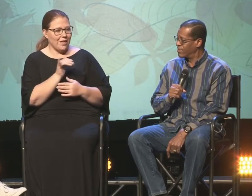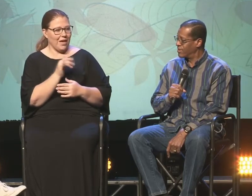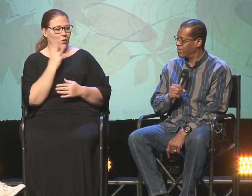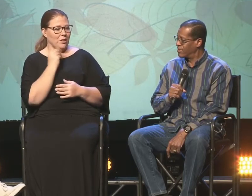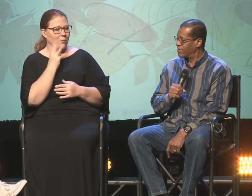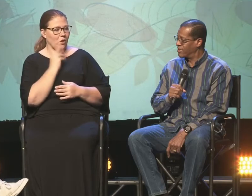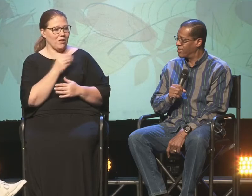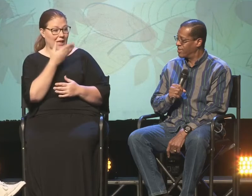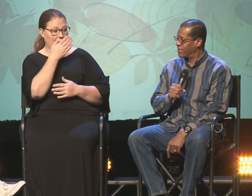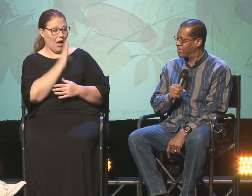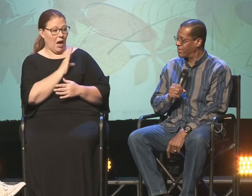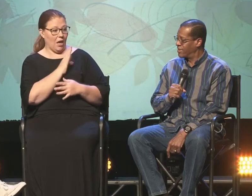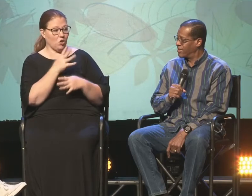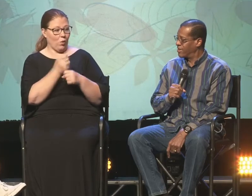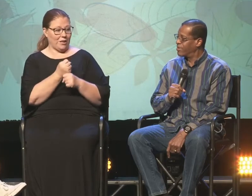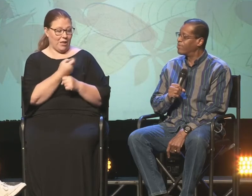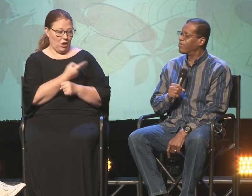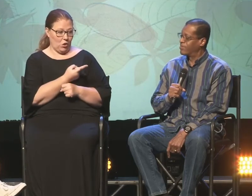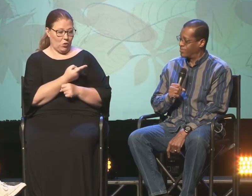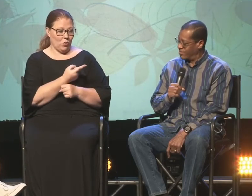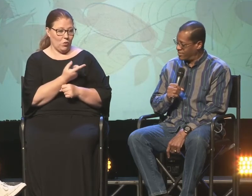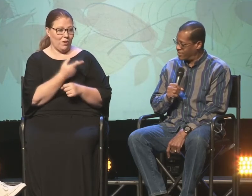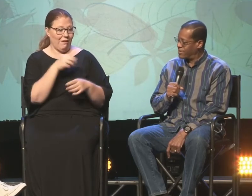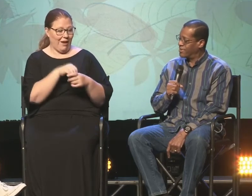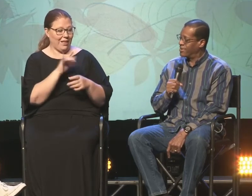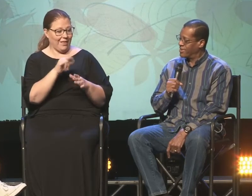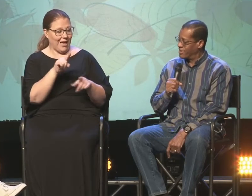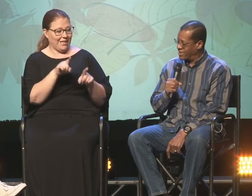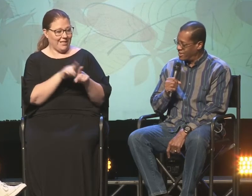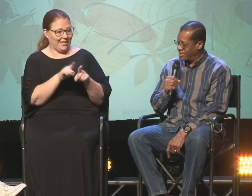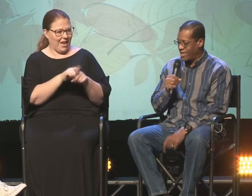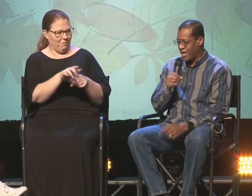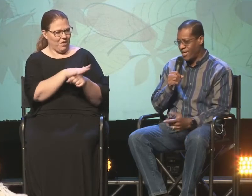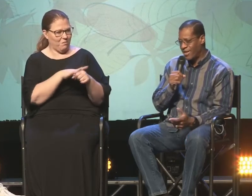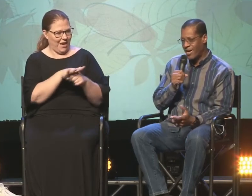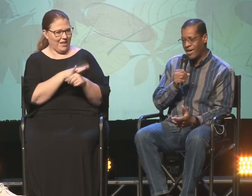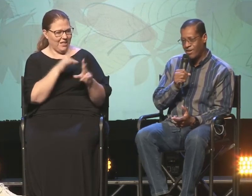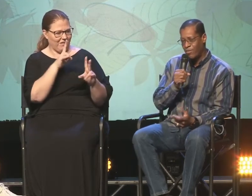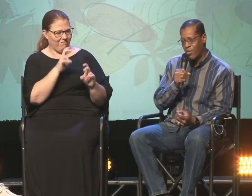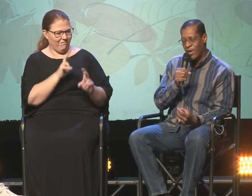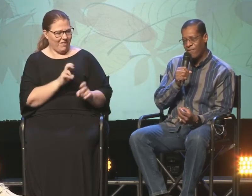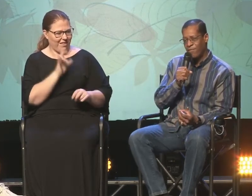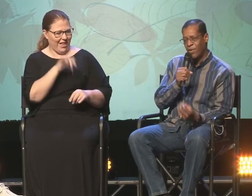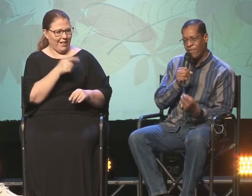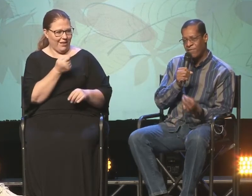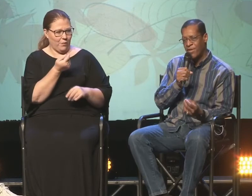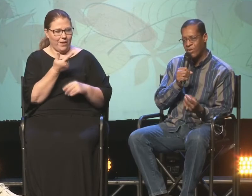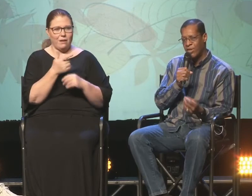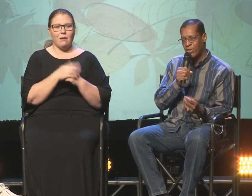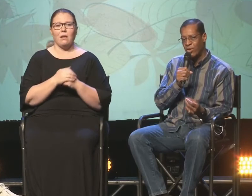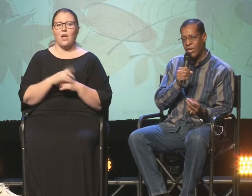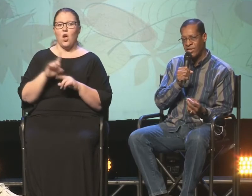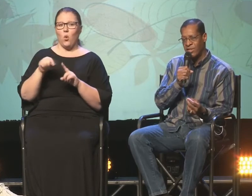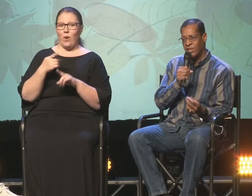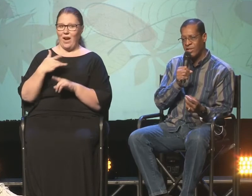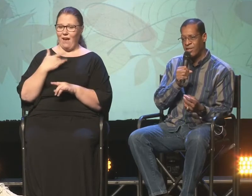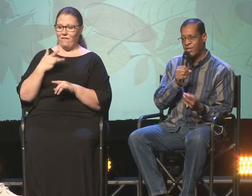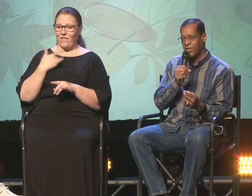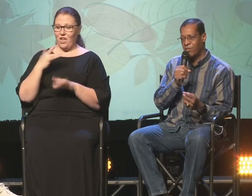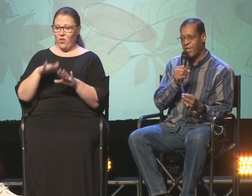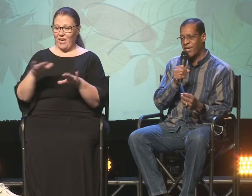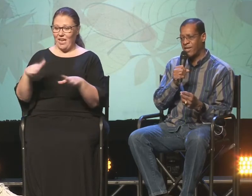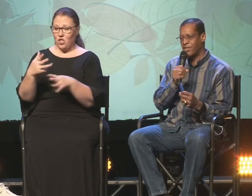experiencing God trusting you in that same space. Unpack that a little bit. I, I, when I, when I feel their trust,